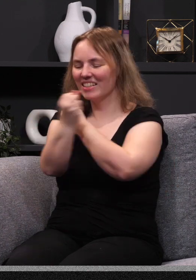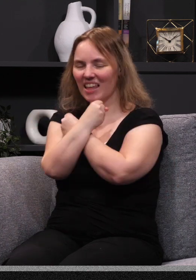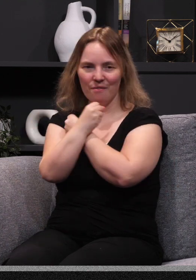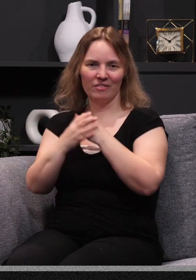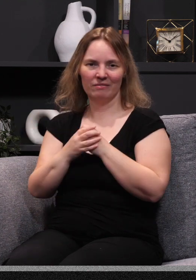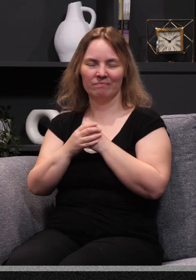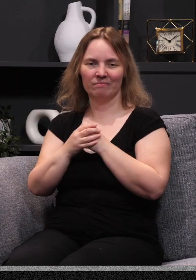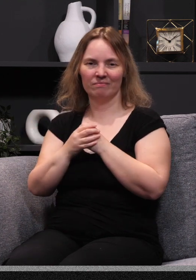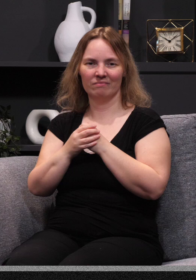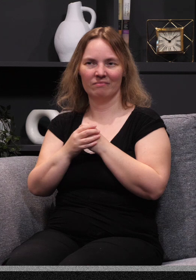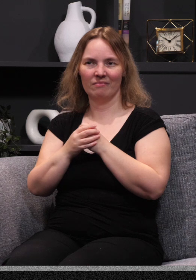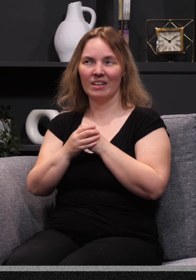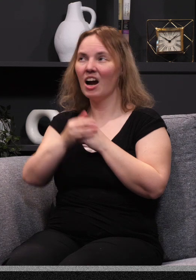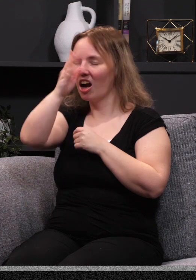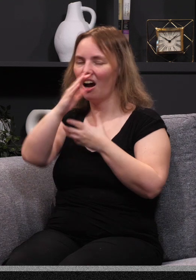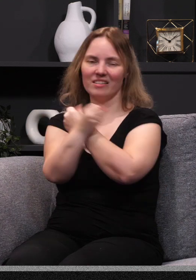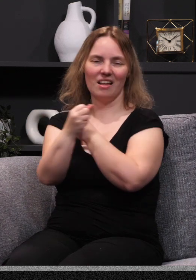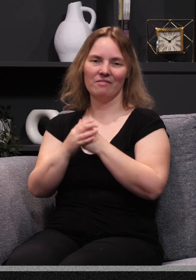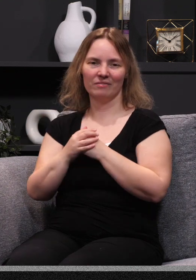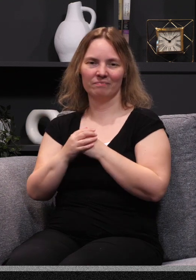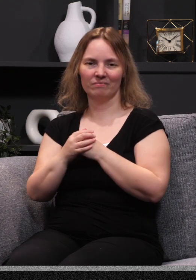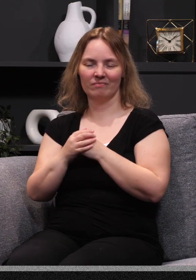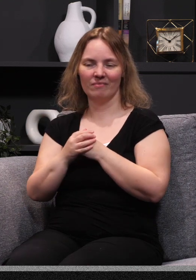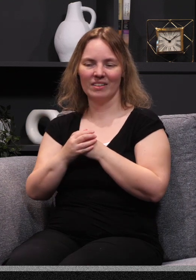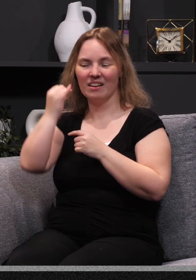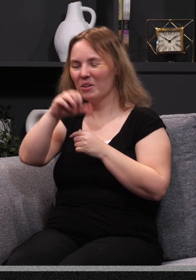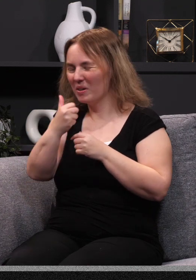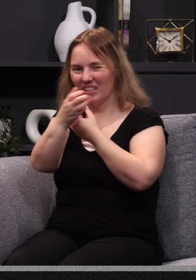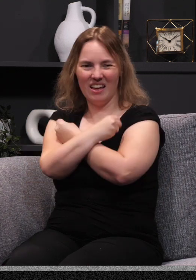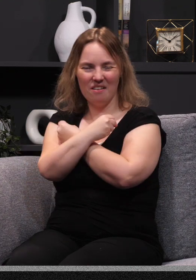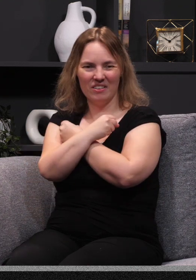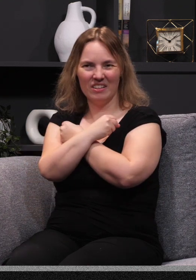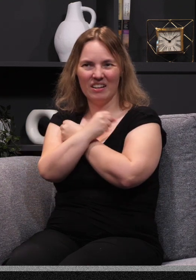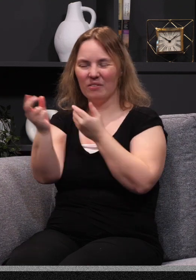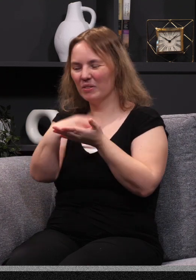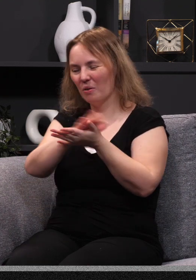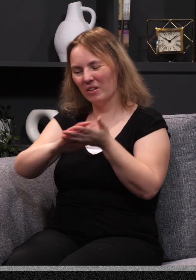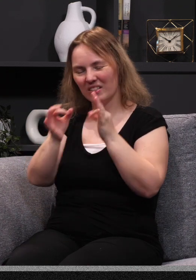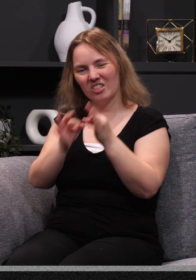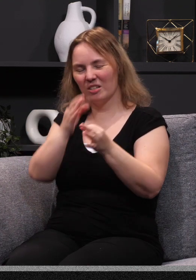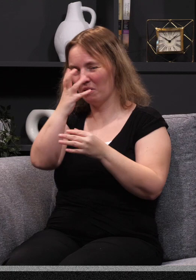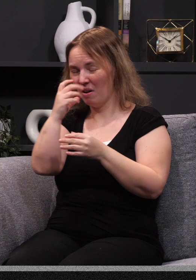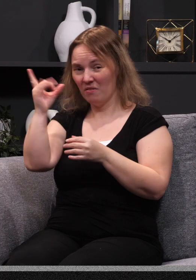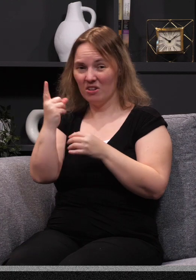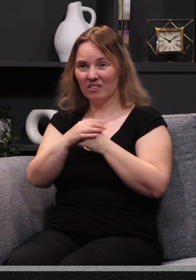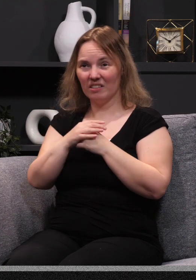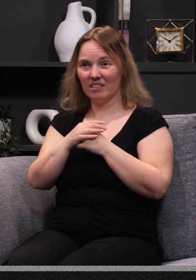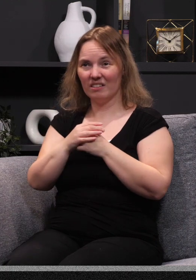anything else, he is love. He is love. If he wasn't love, if he was holiness and judgment and